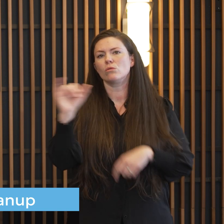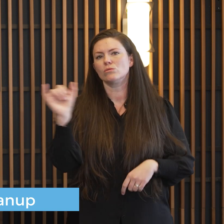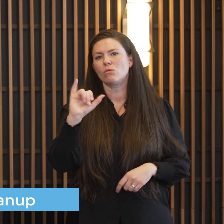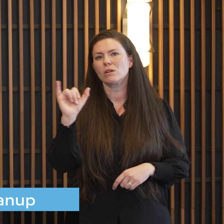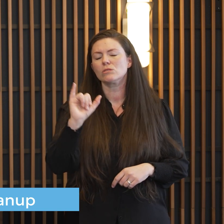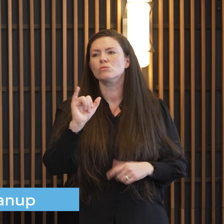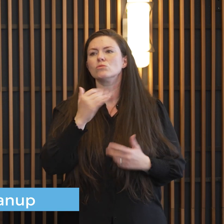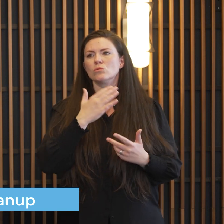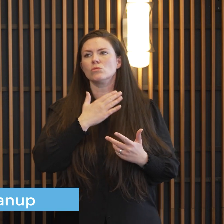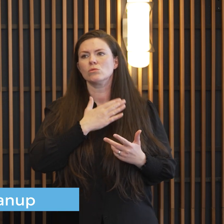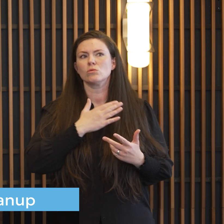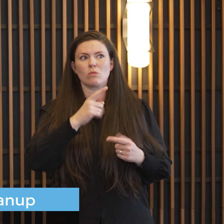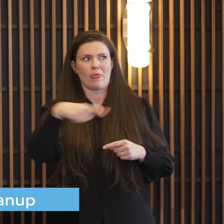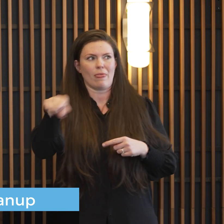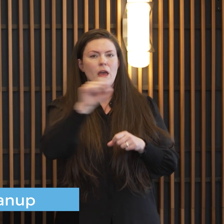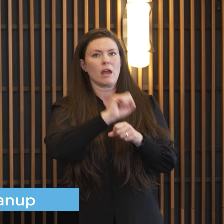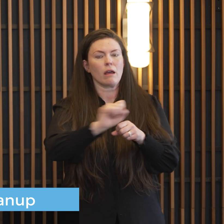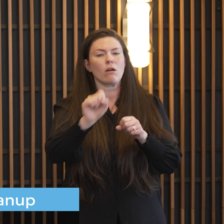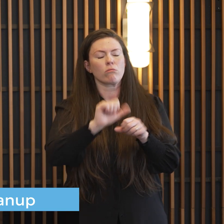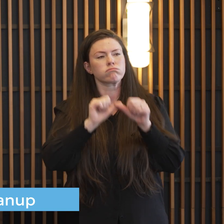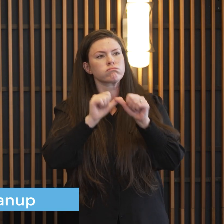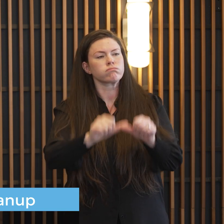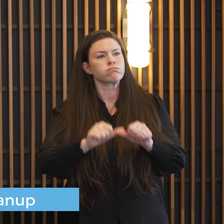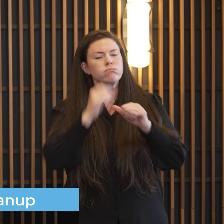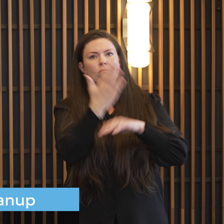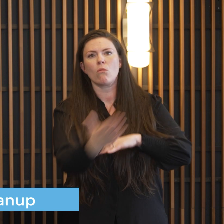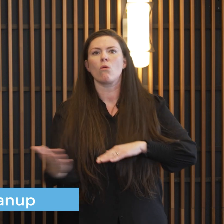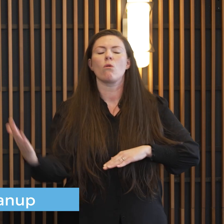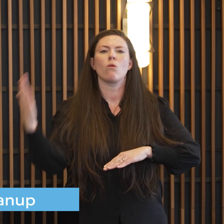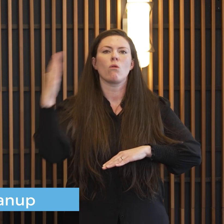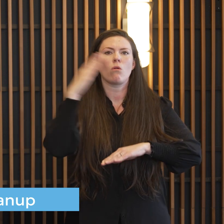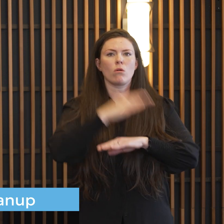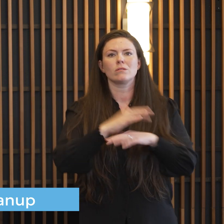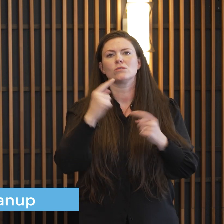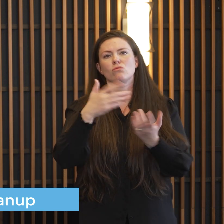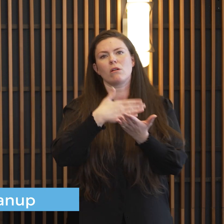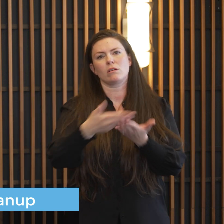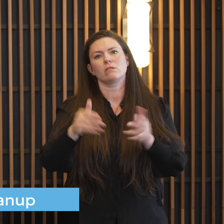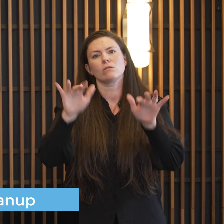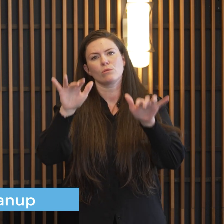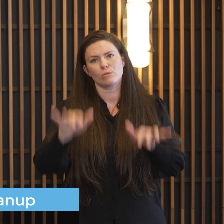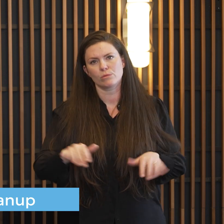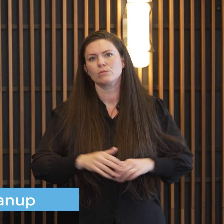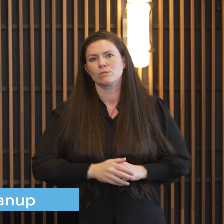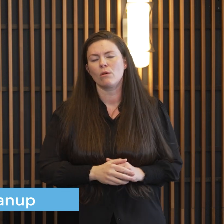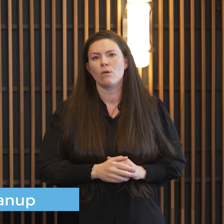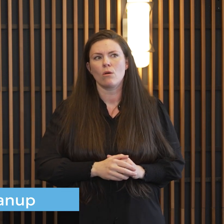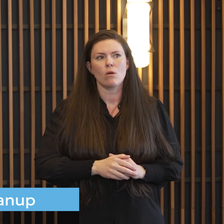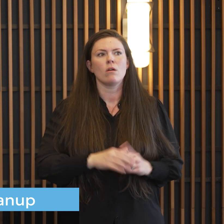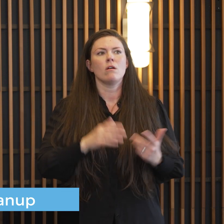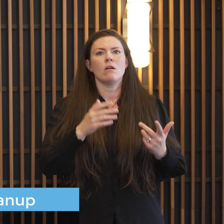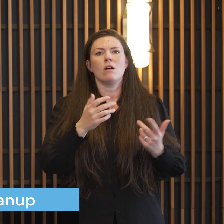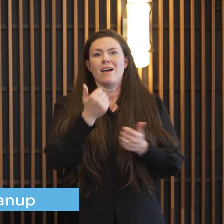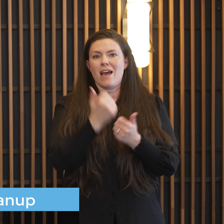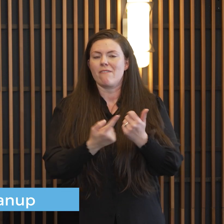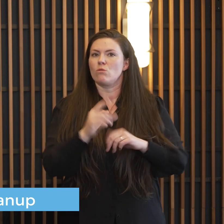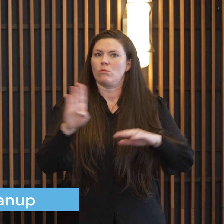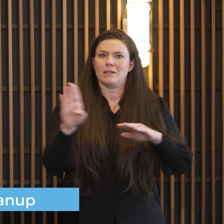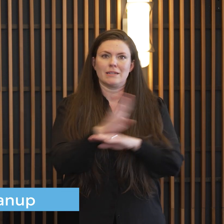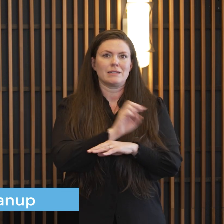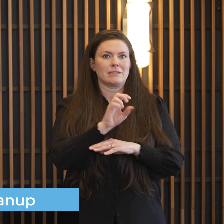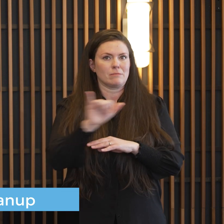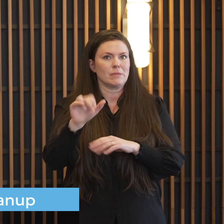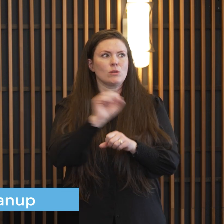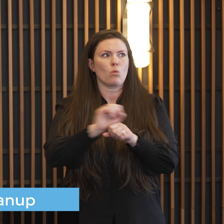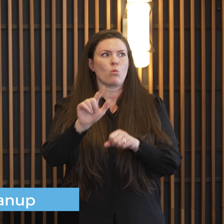well they are working just as hard as anybody in this storm it they're all overbooked they are working